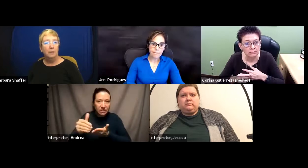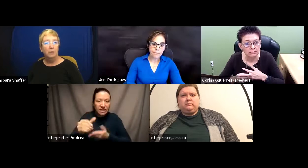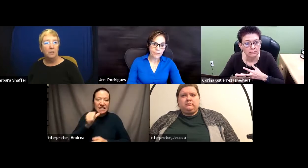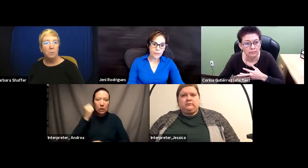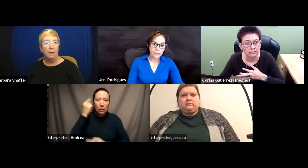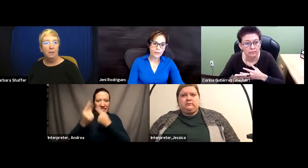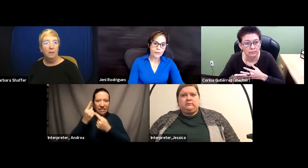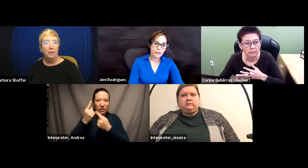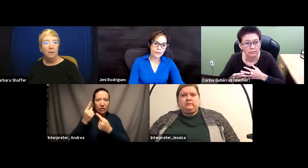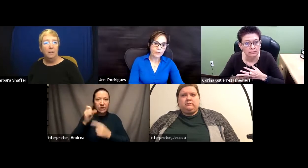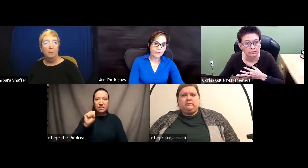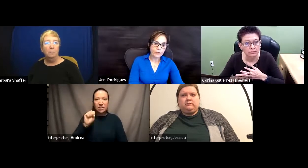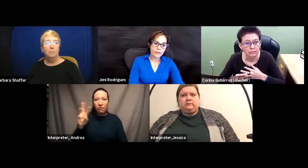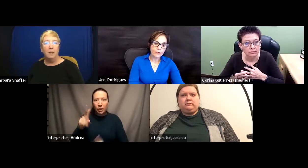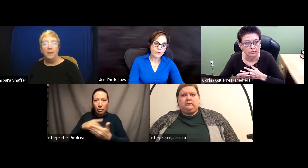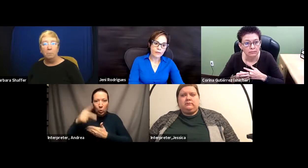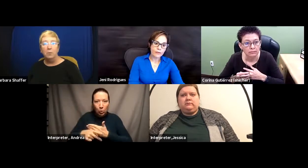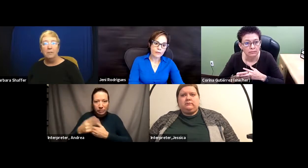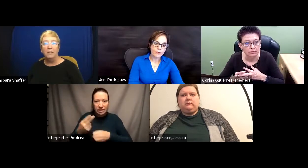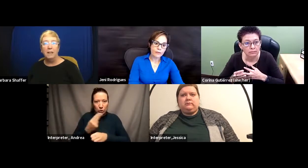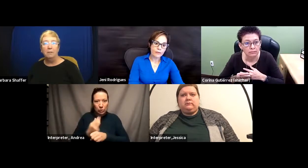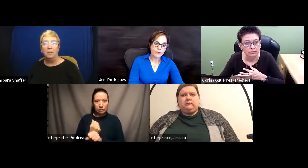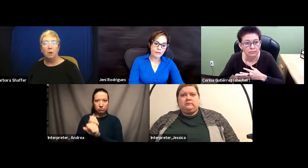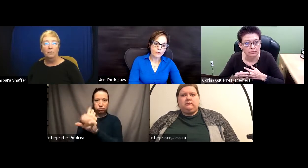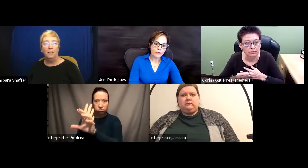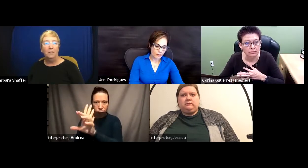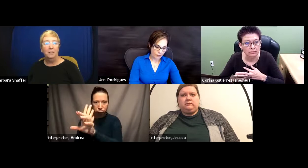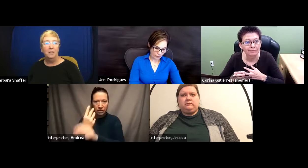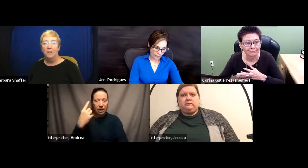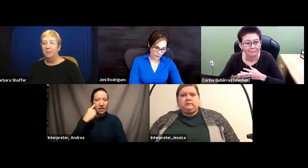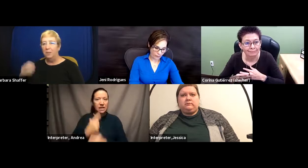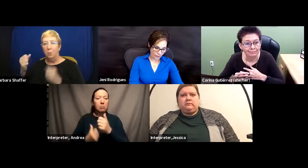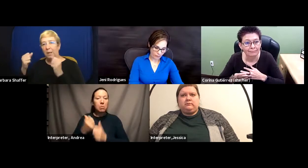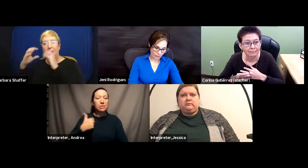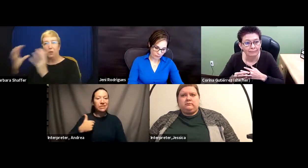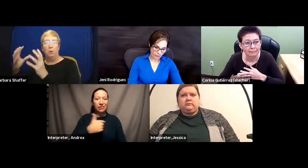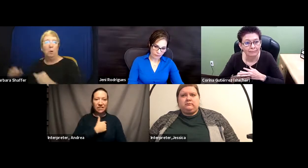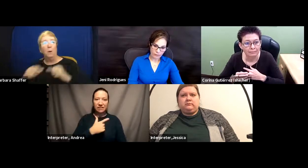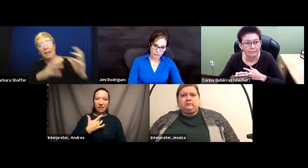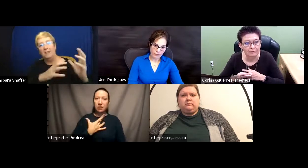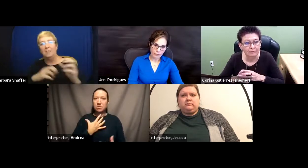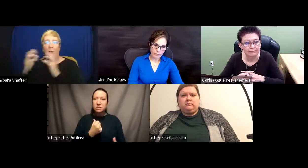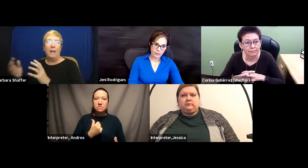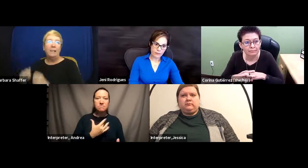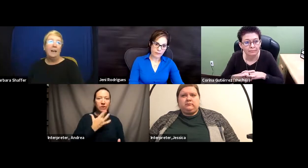used as well. I think most of us have a strong feeling that you know we like Zoom or we like this or we like that.